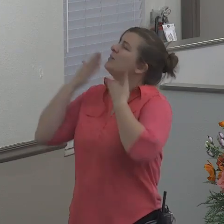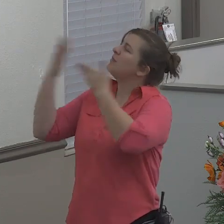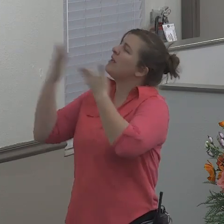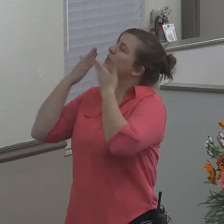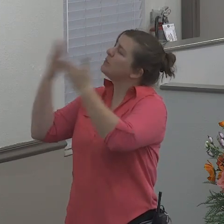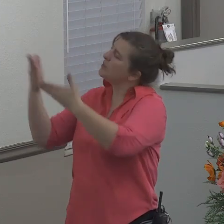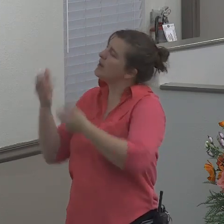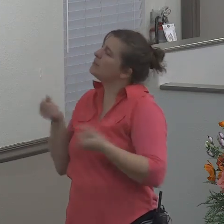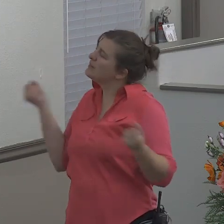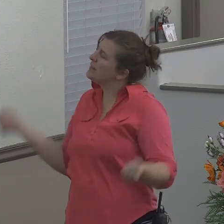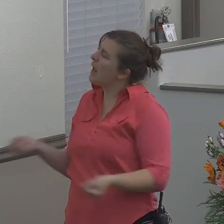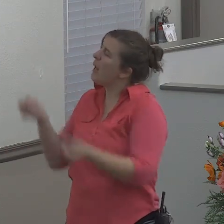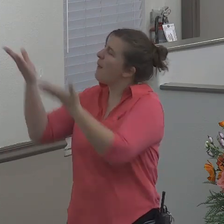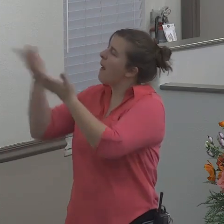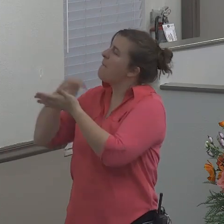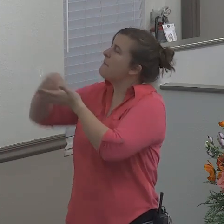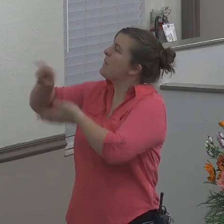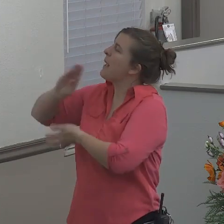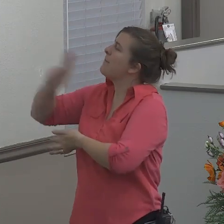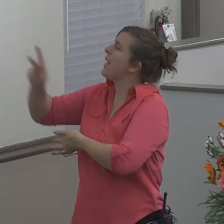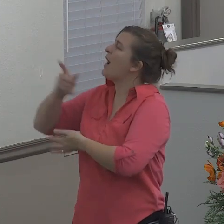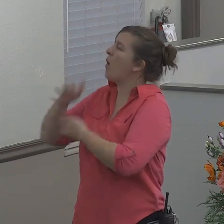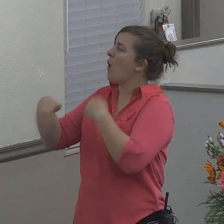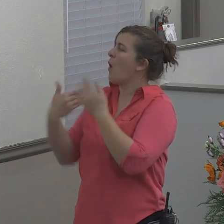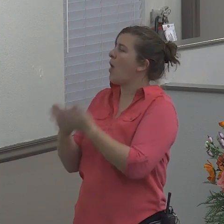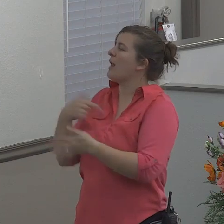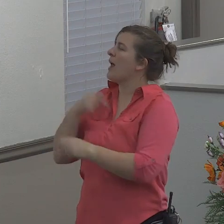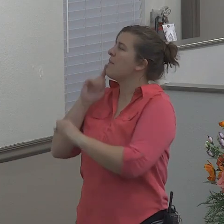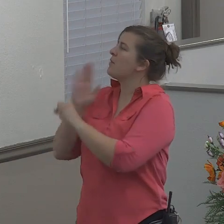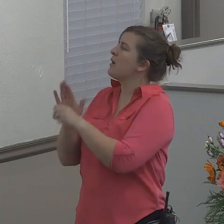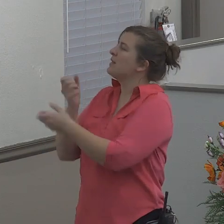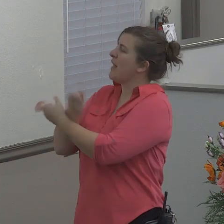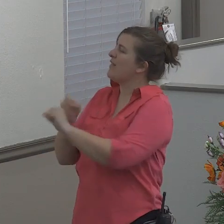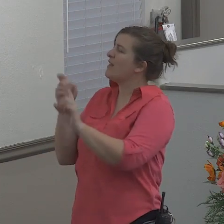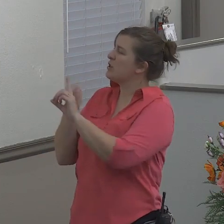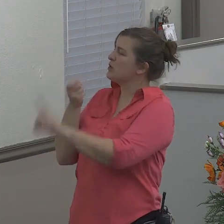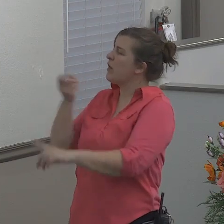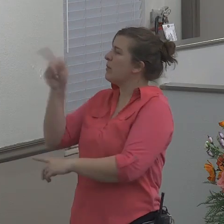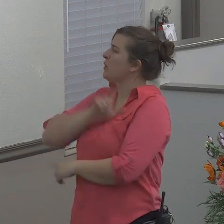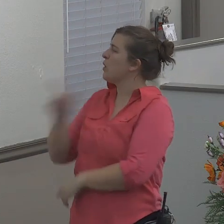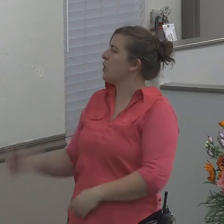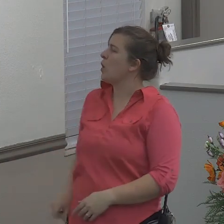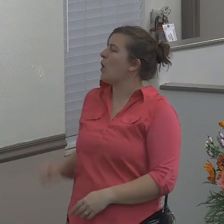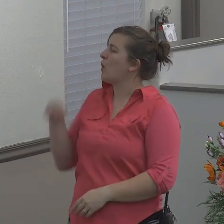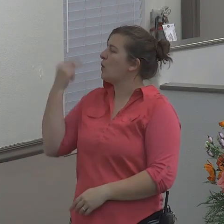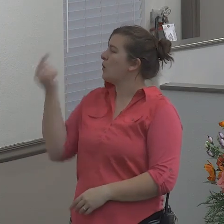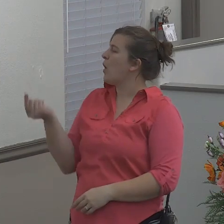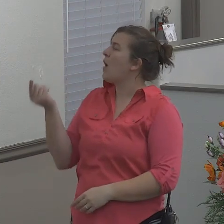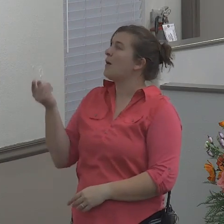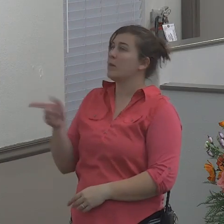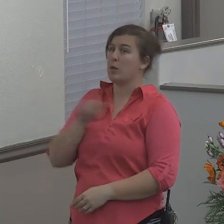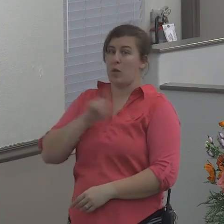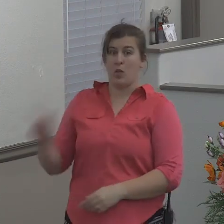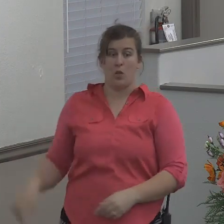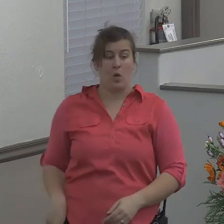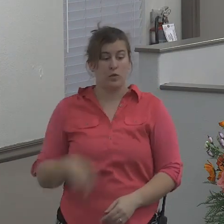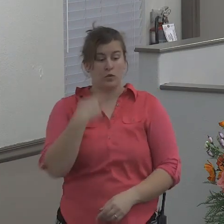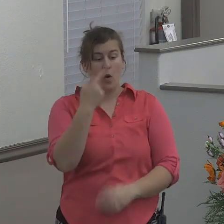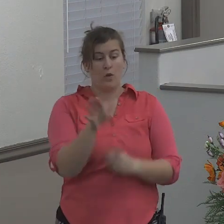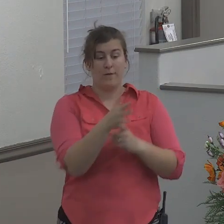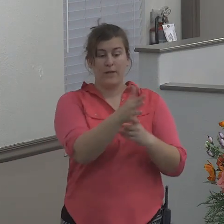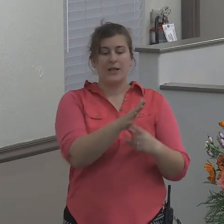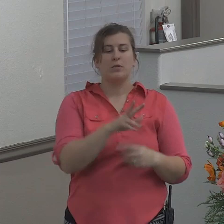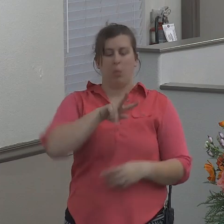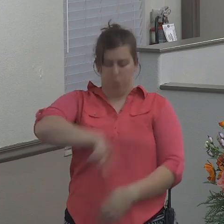I will pay that that I have vowed. Salvation is of the Lord. And the Lord spake unto the fish, and it vomited out